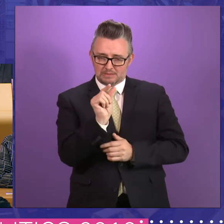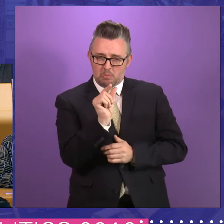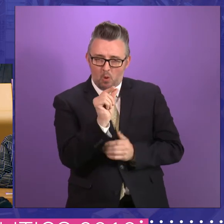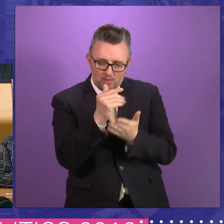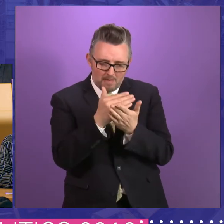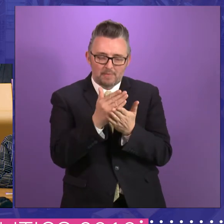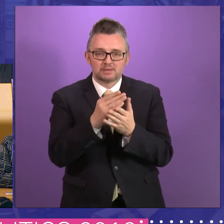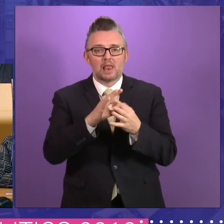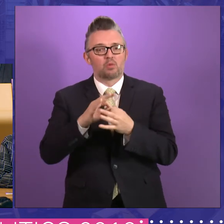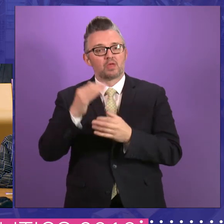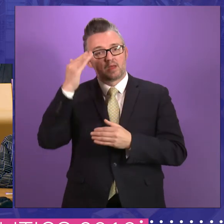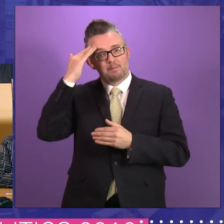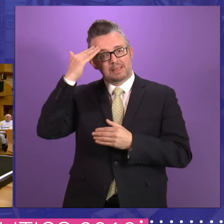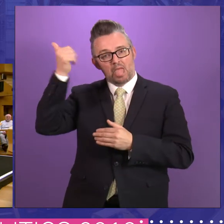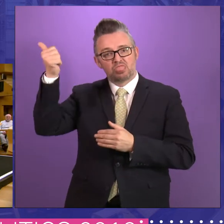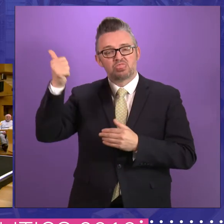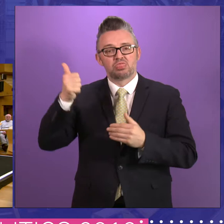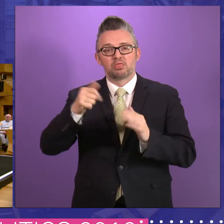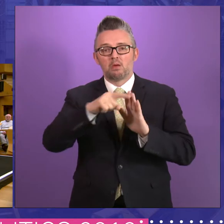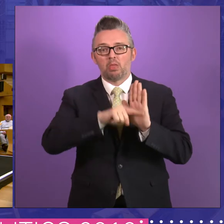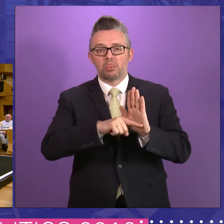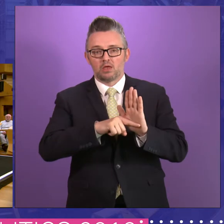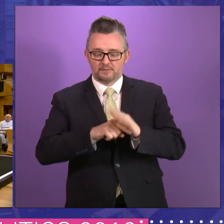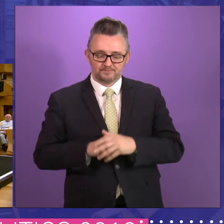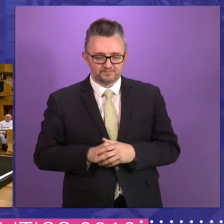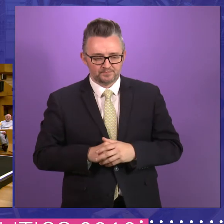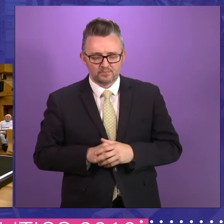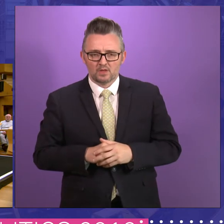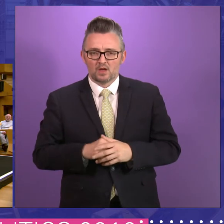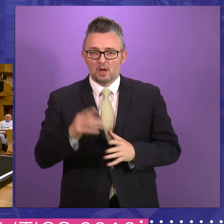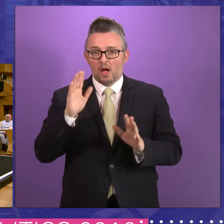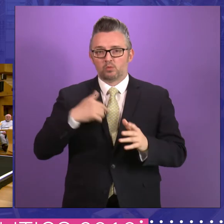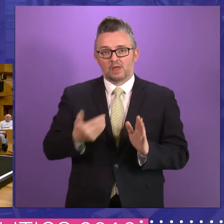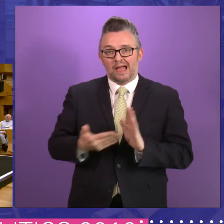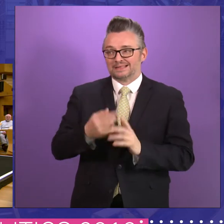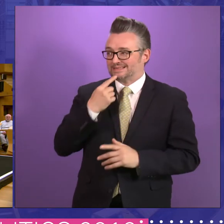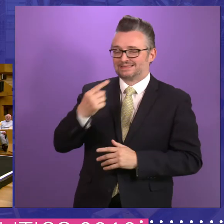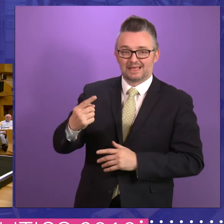of the Mental Health Bill. And also, if I may say, Presidio Officer,